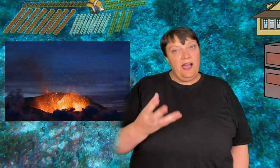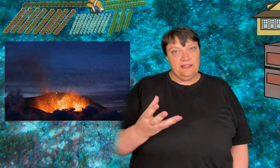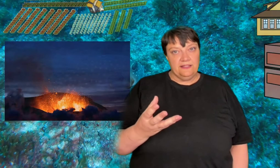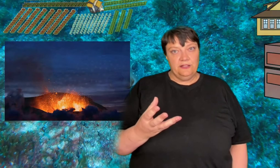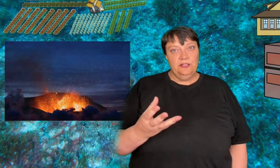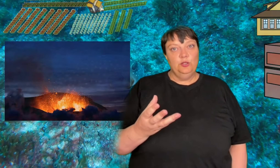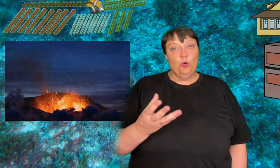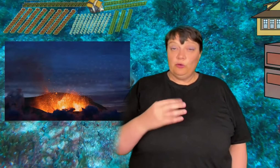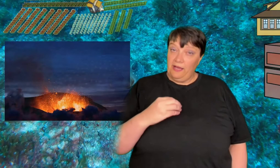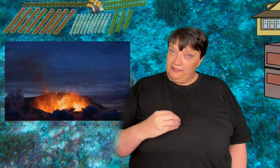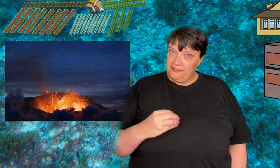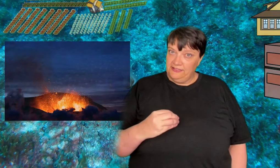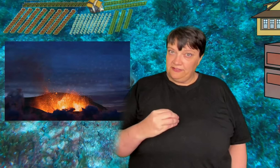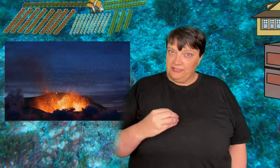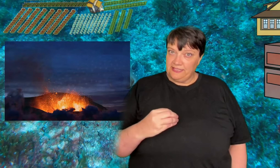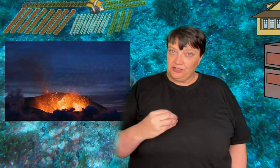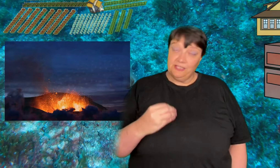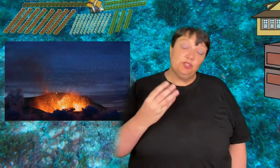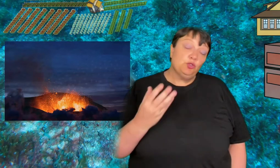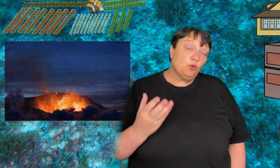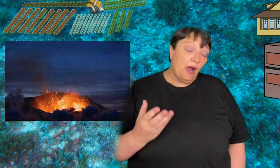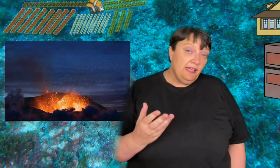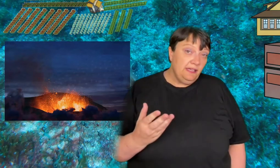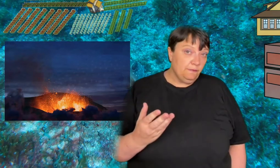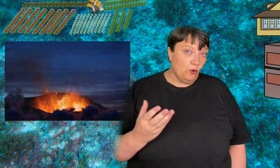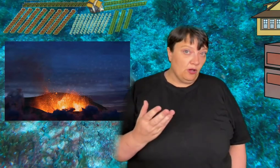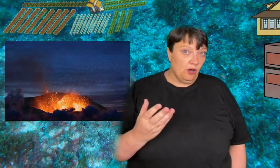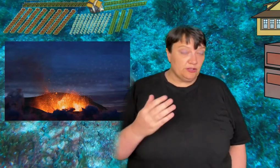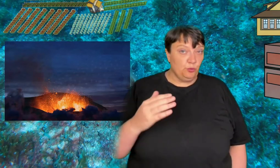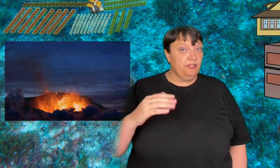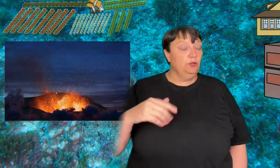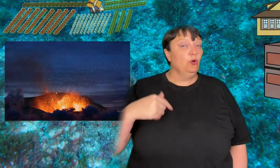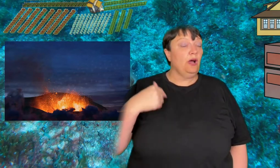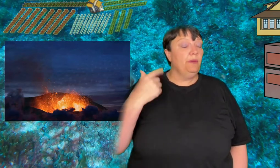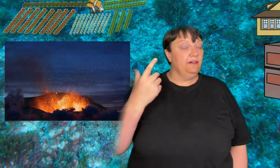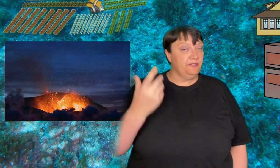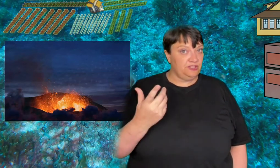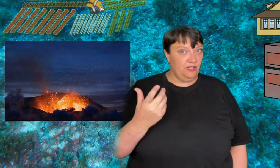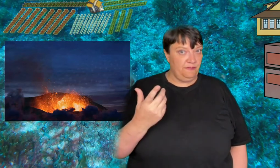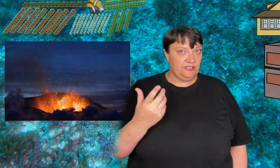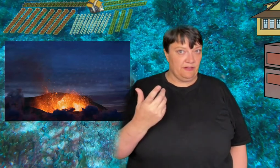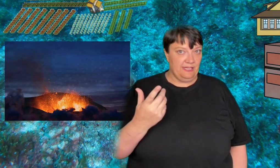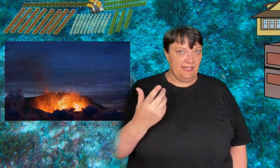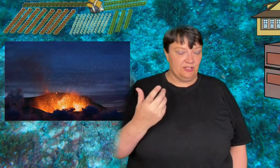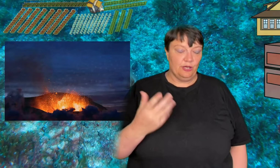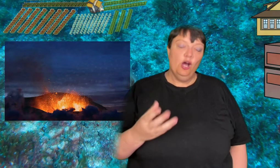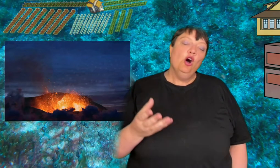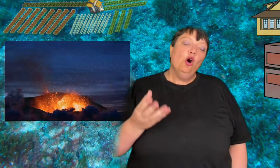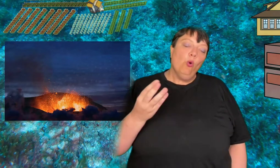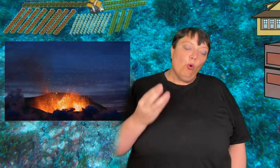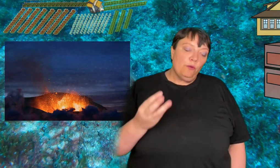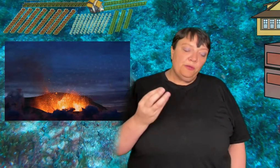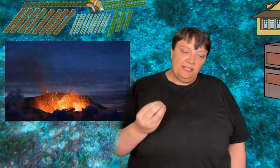either your undersea civilization is trading for glass with your above-the-surface civilization